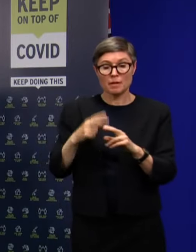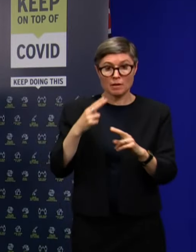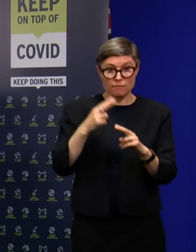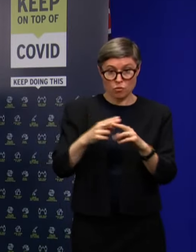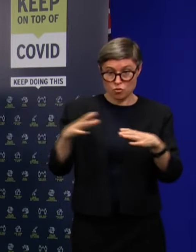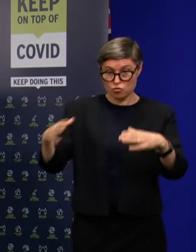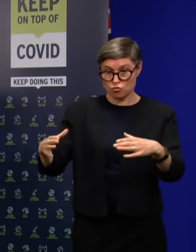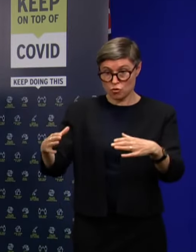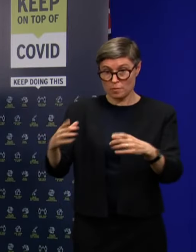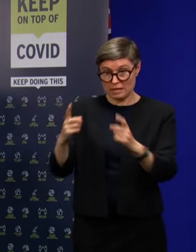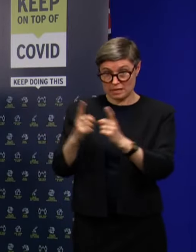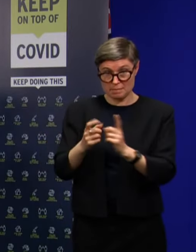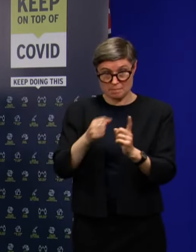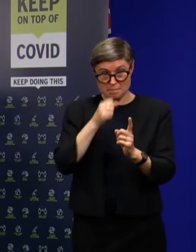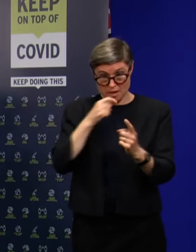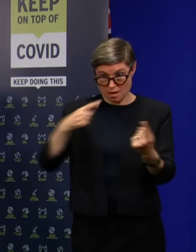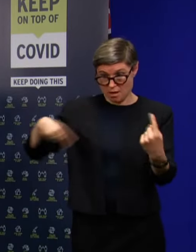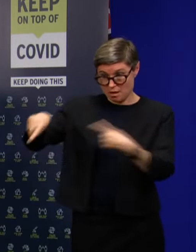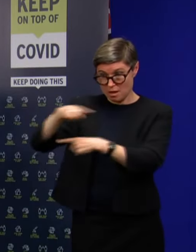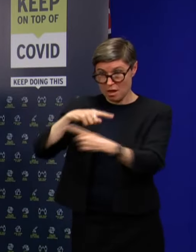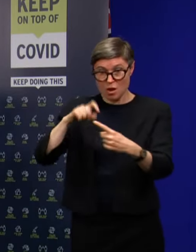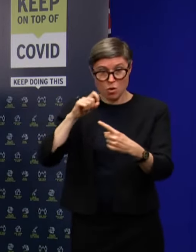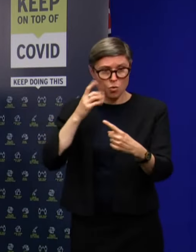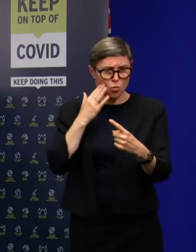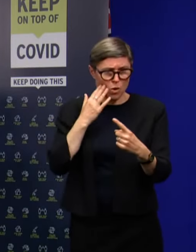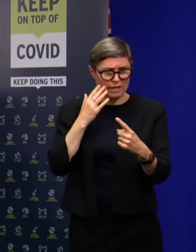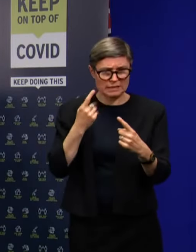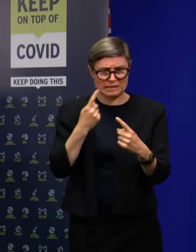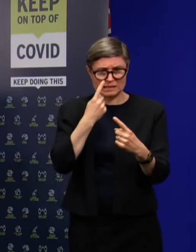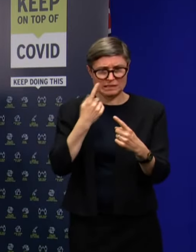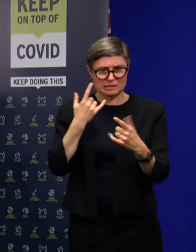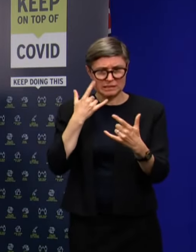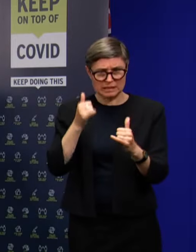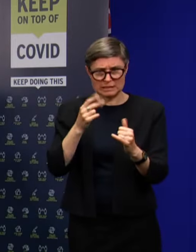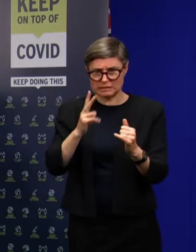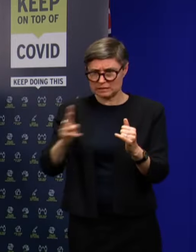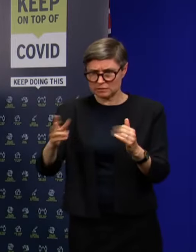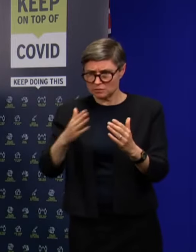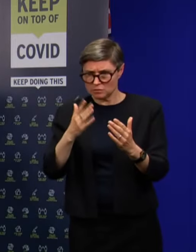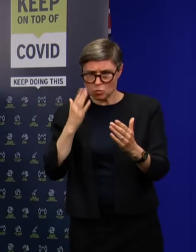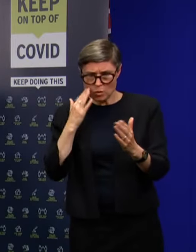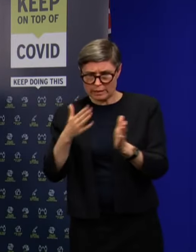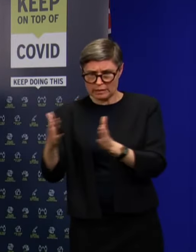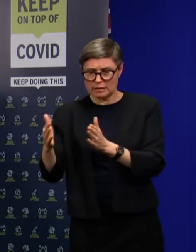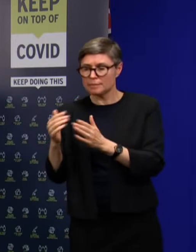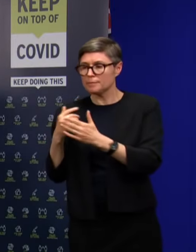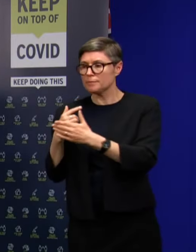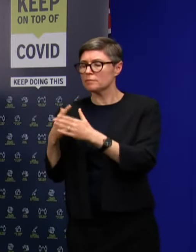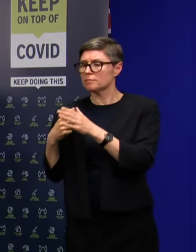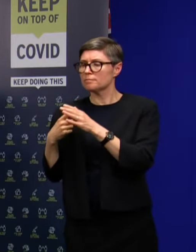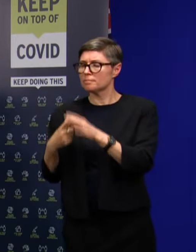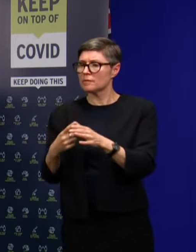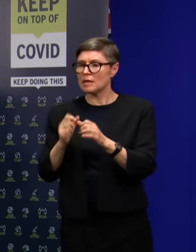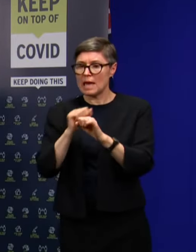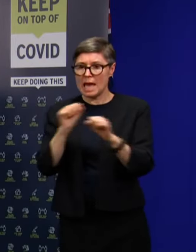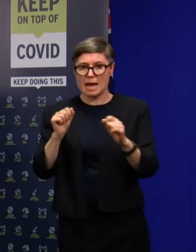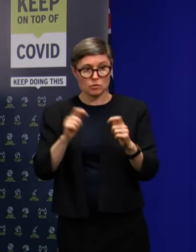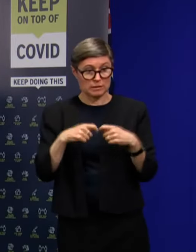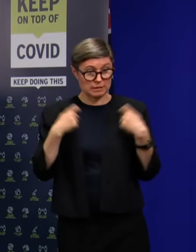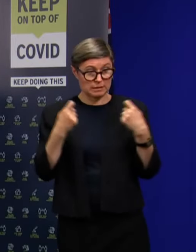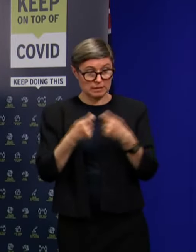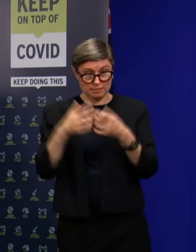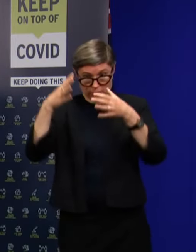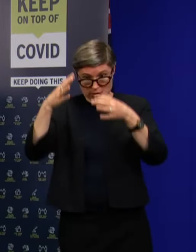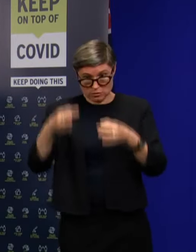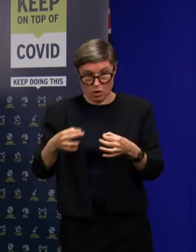close contacts and casual contacts? they be tested again? So public health, our FEOC team actually set the testing